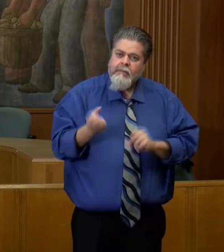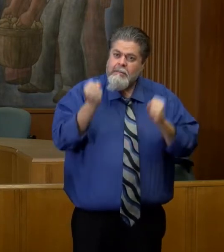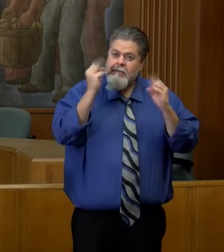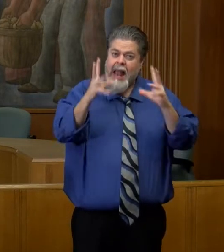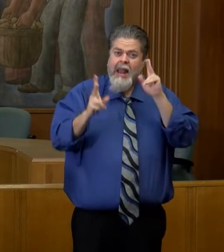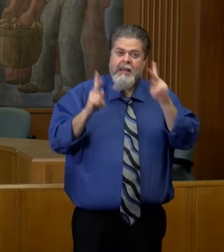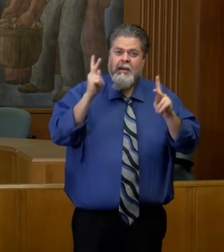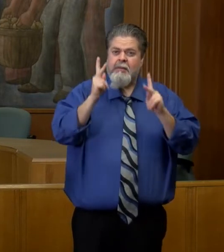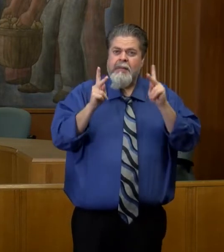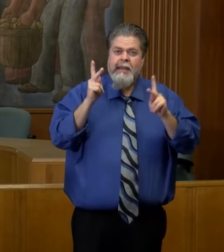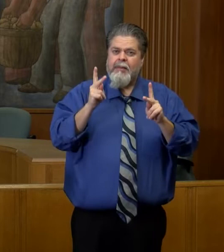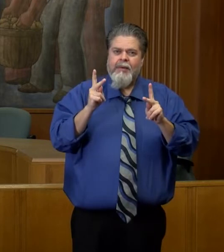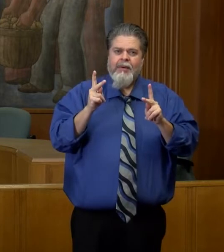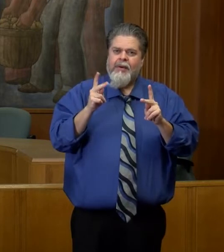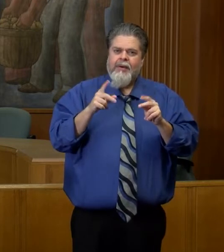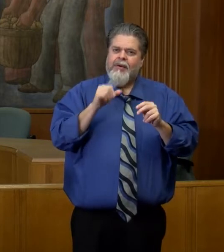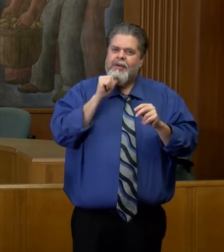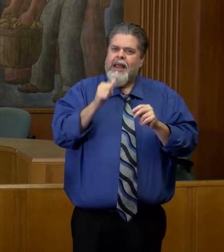people are not used to giving.